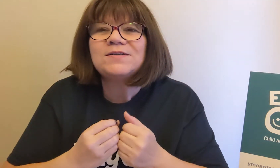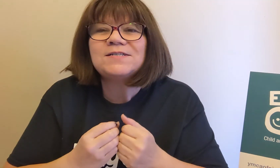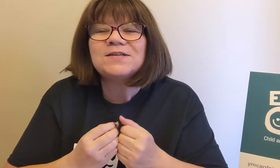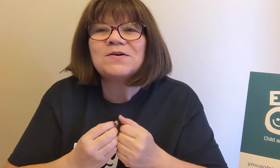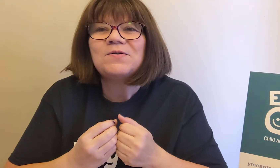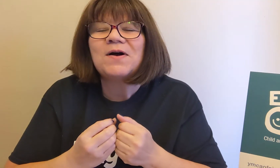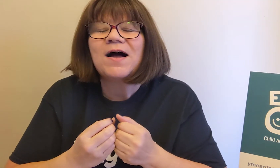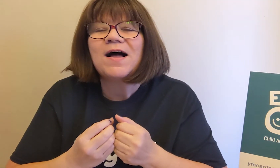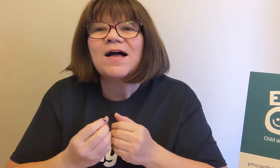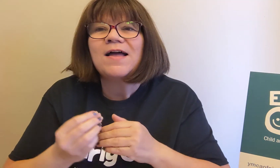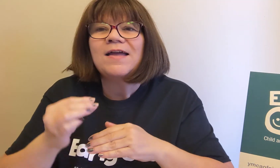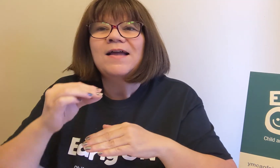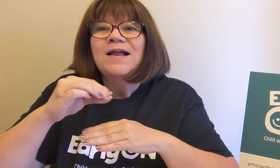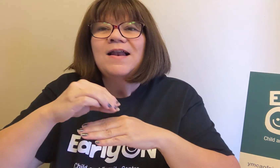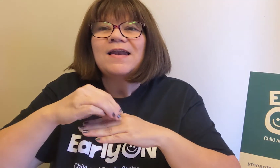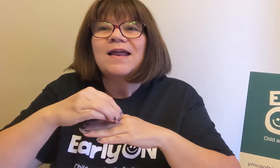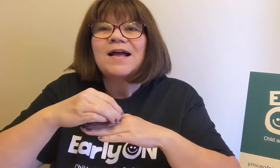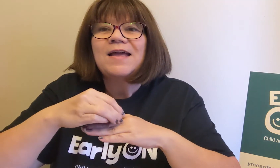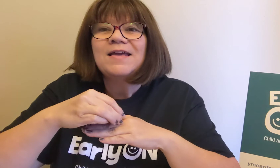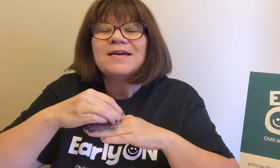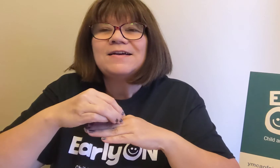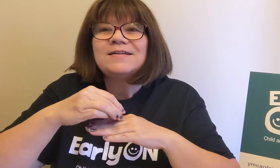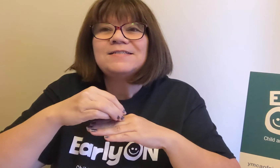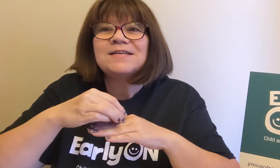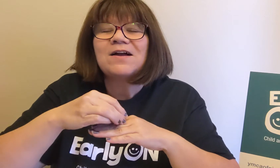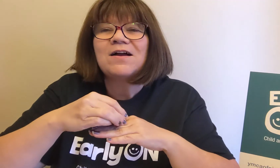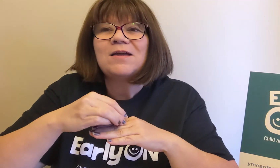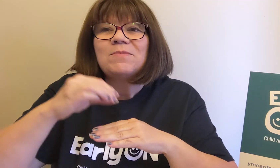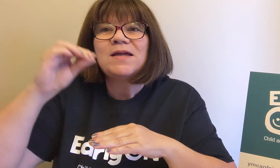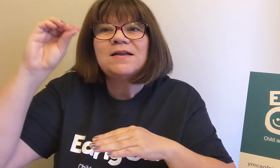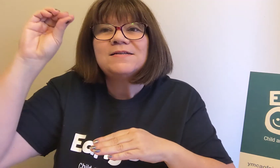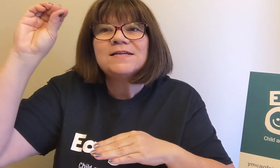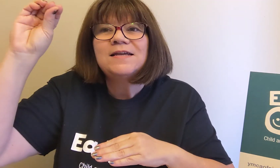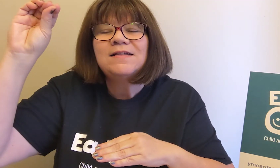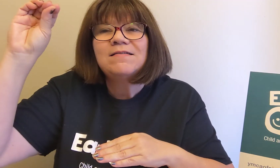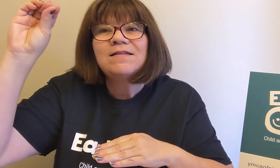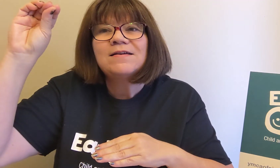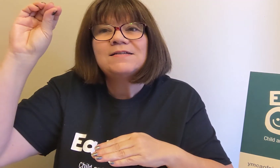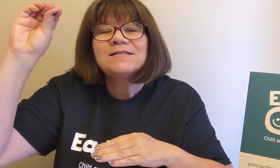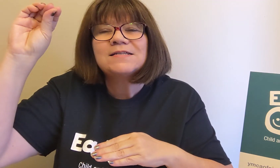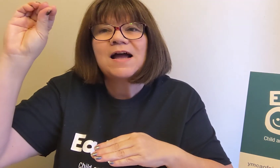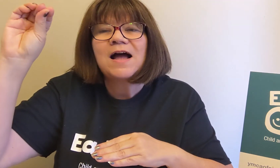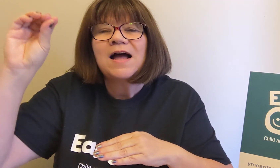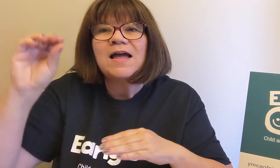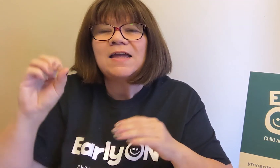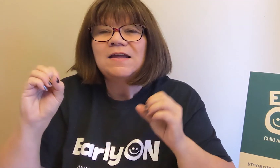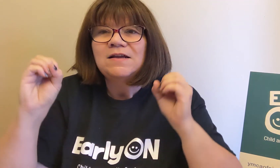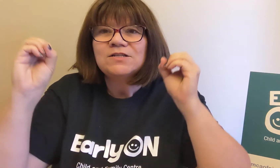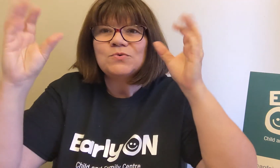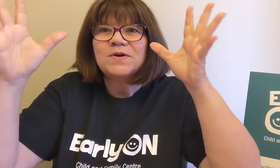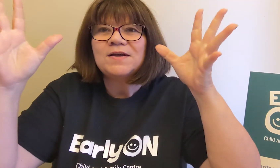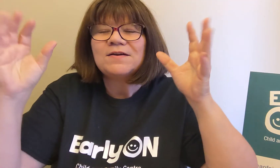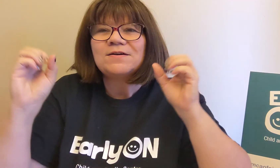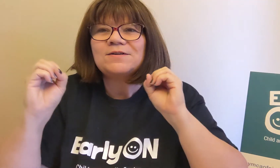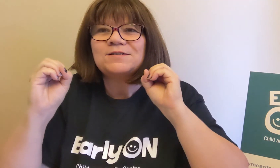so high like a diamond in the sky. Twinkle